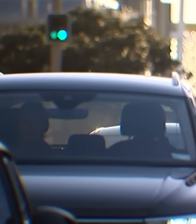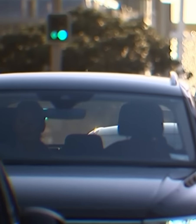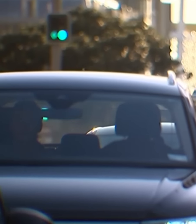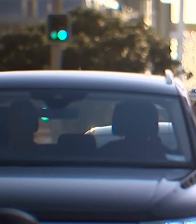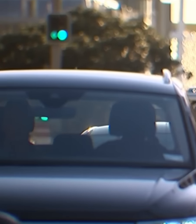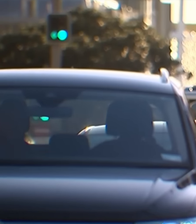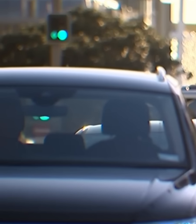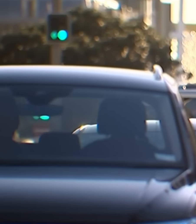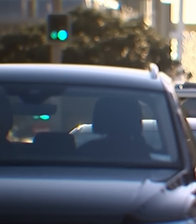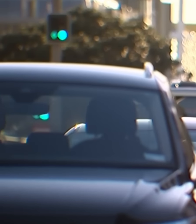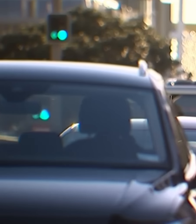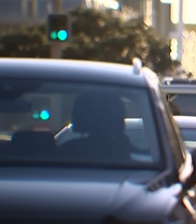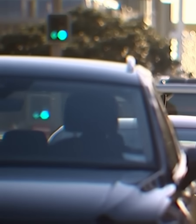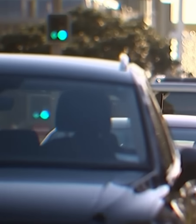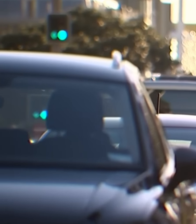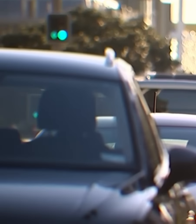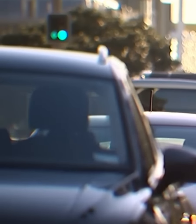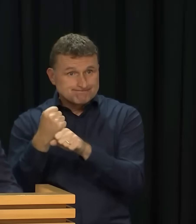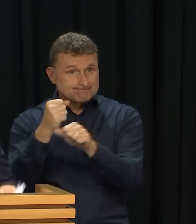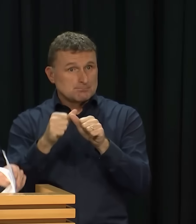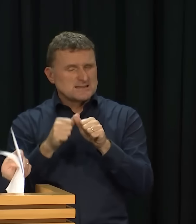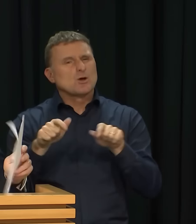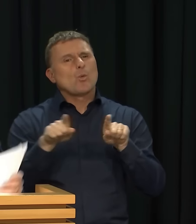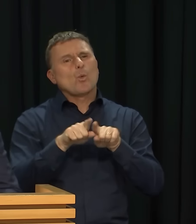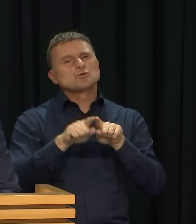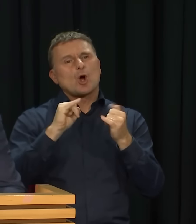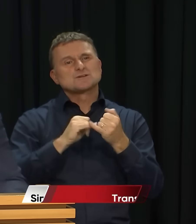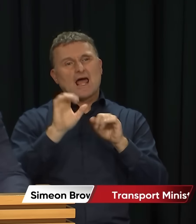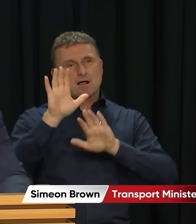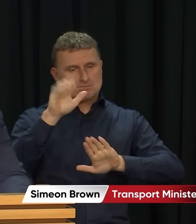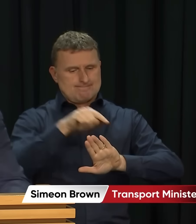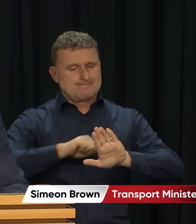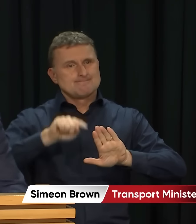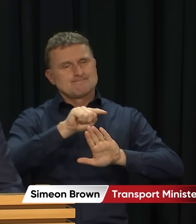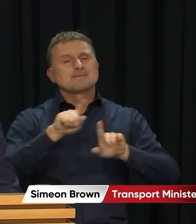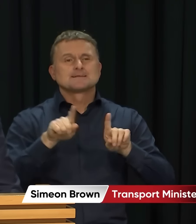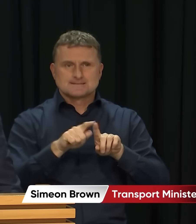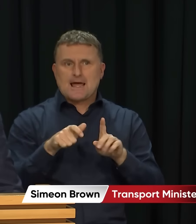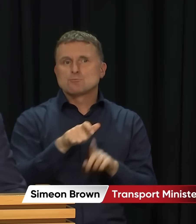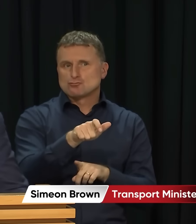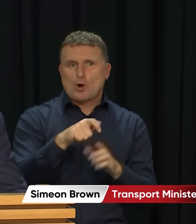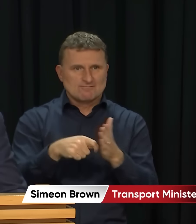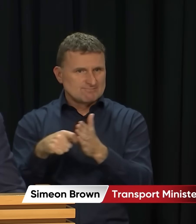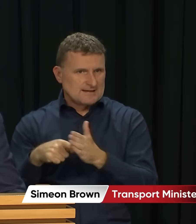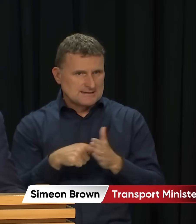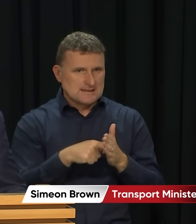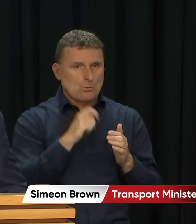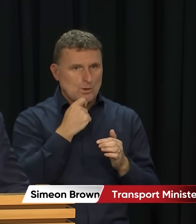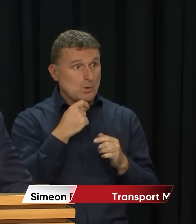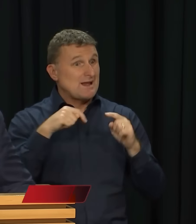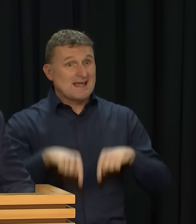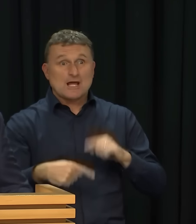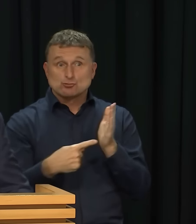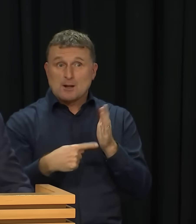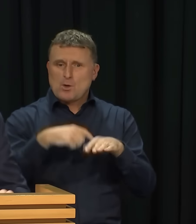so drivers pay a premium to drive during rush hour. I've made my expectations clear that the New Zealand Transport Agency must consider different ways of